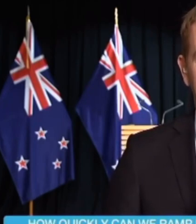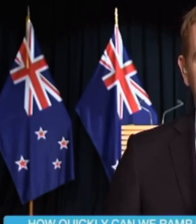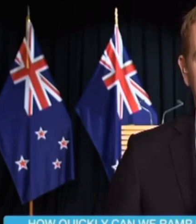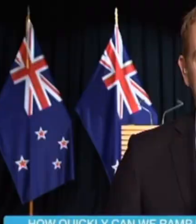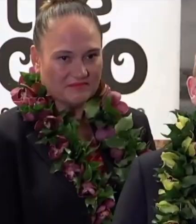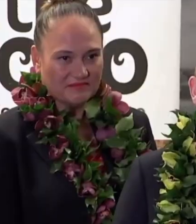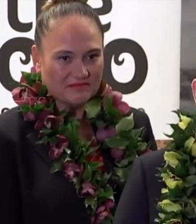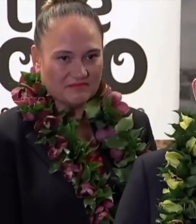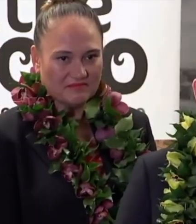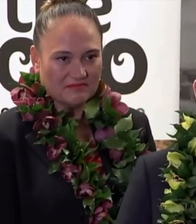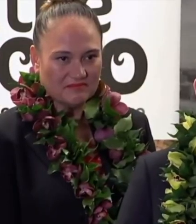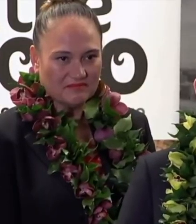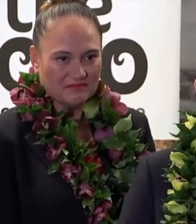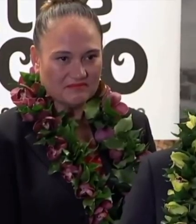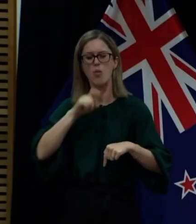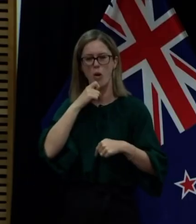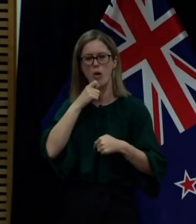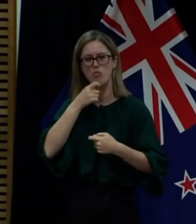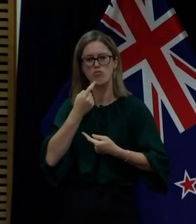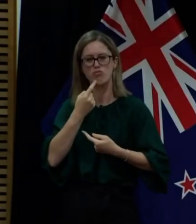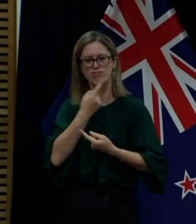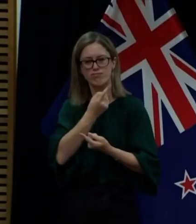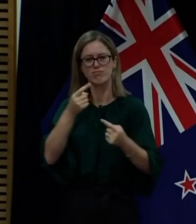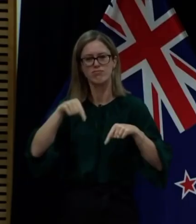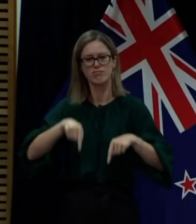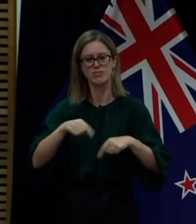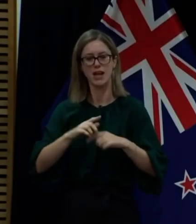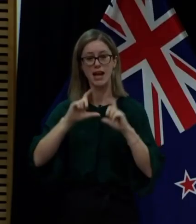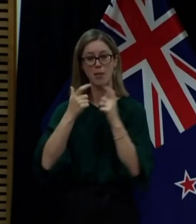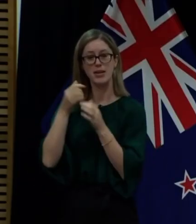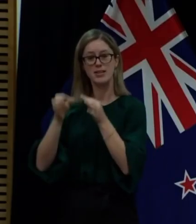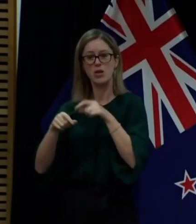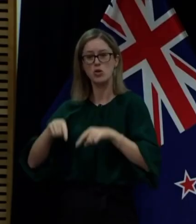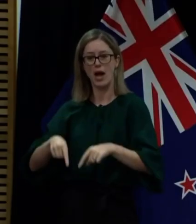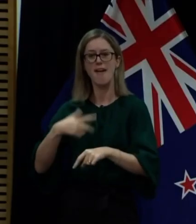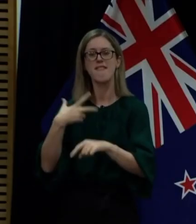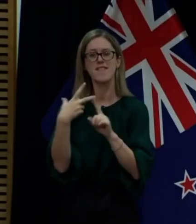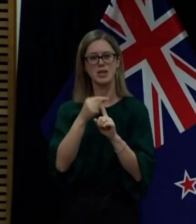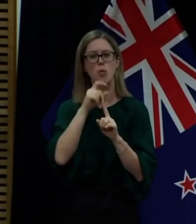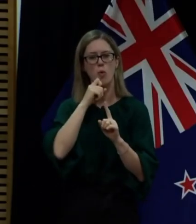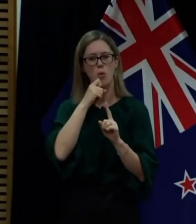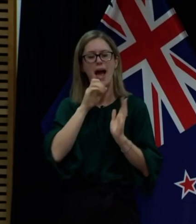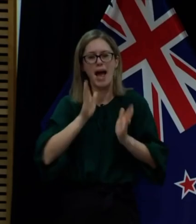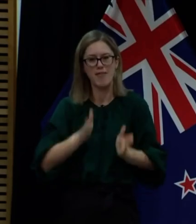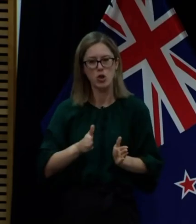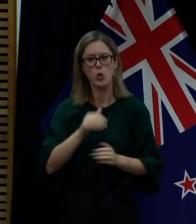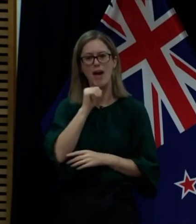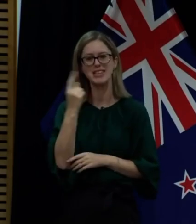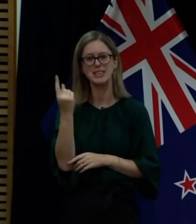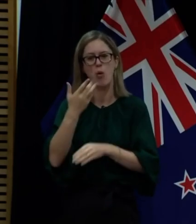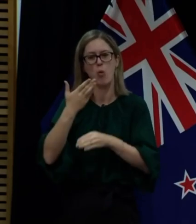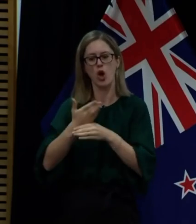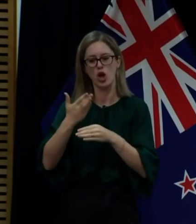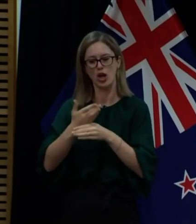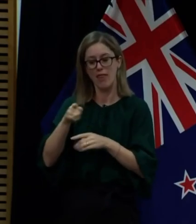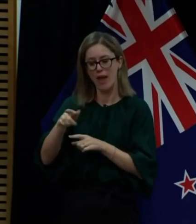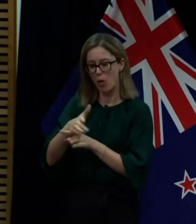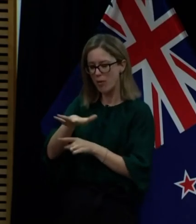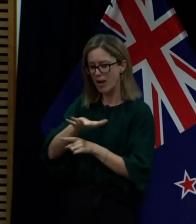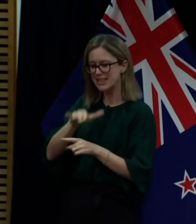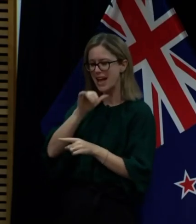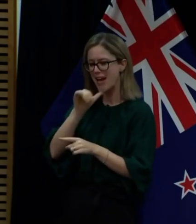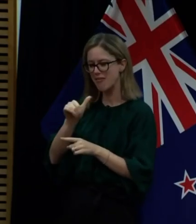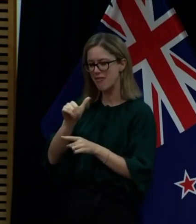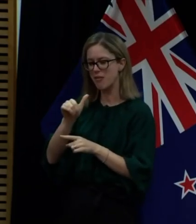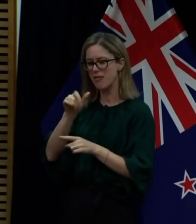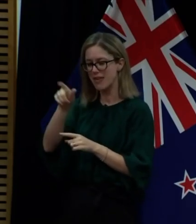and find next year. People made their own choices. Cabinet has decided today that vaccinations will be mandated for everyone who works in any workplace where a